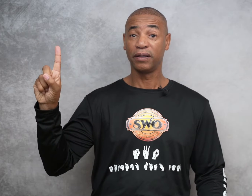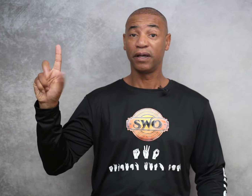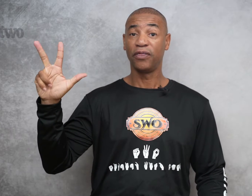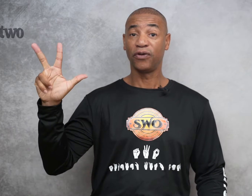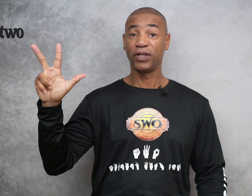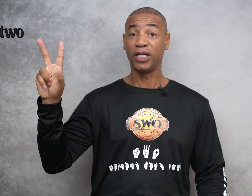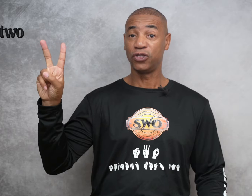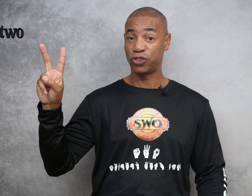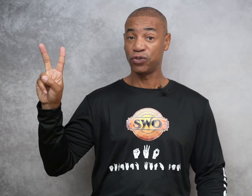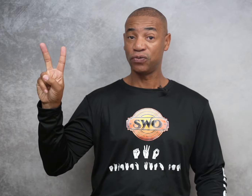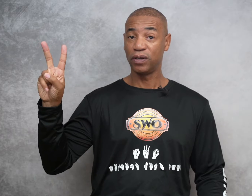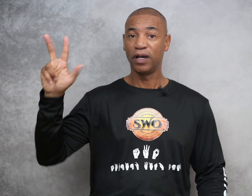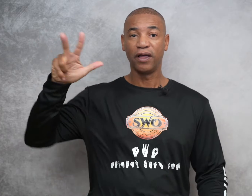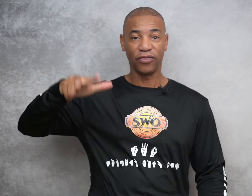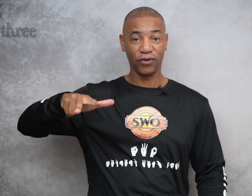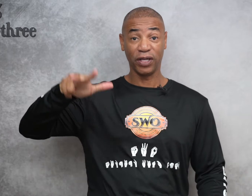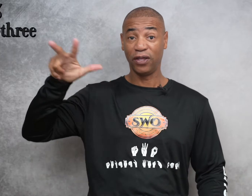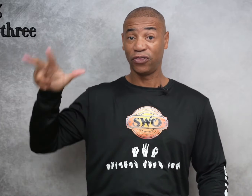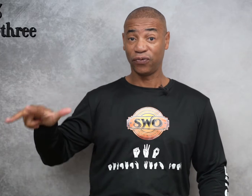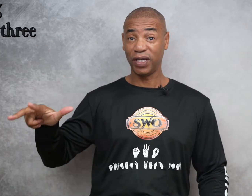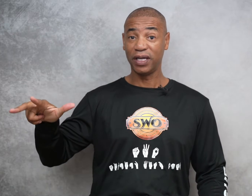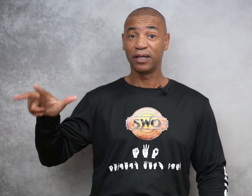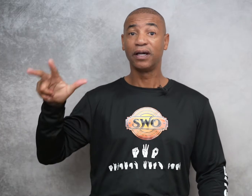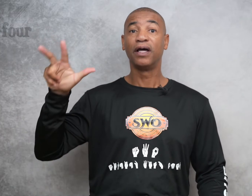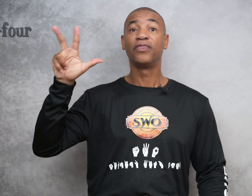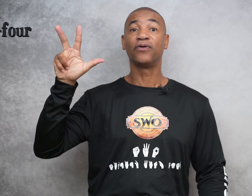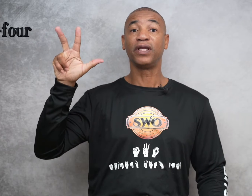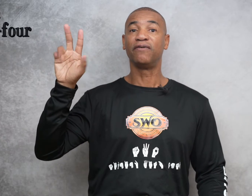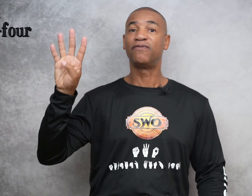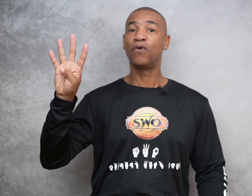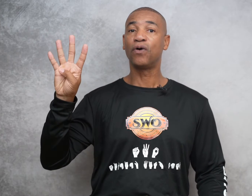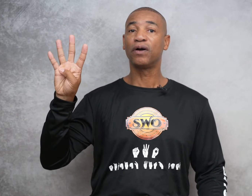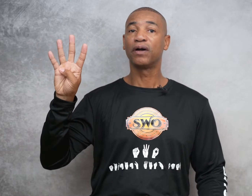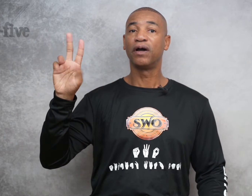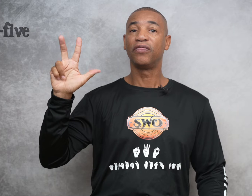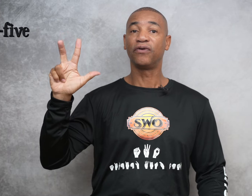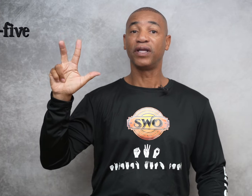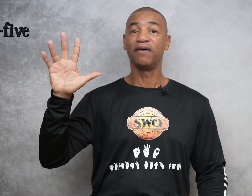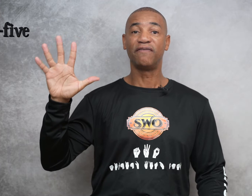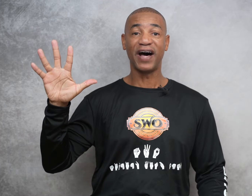32, 33, 34, 35,